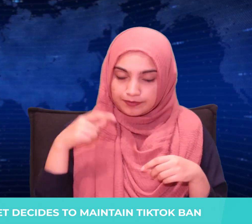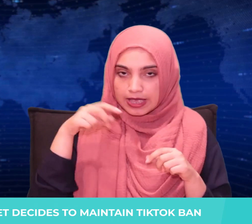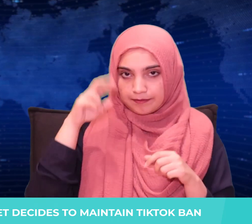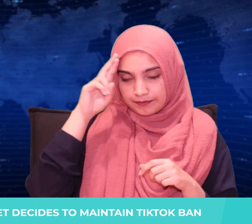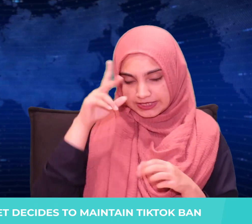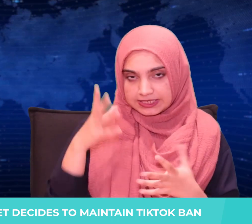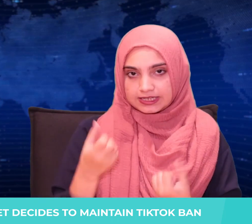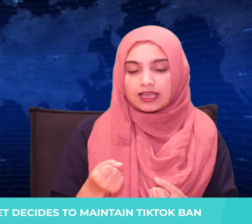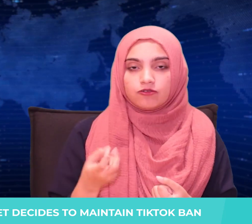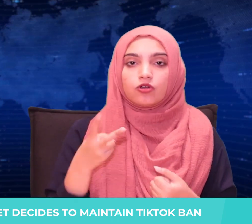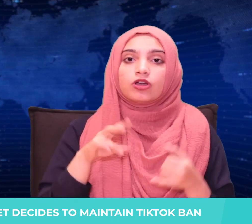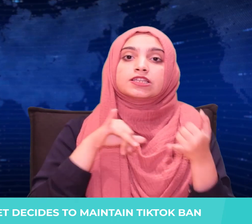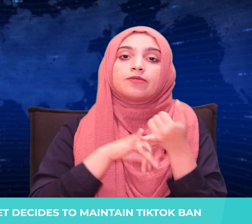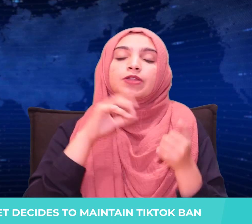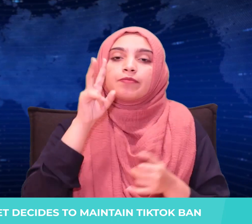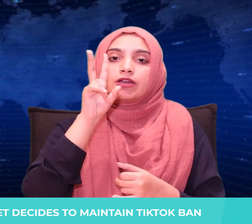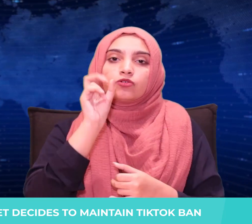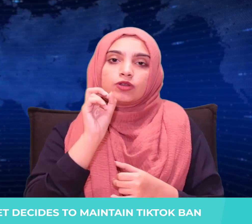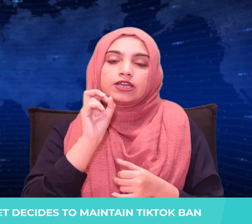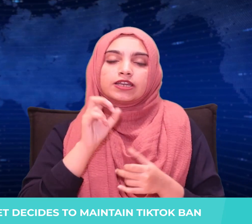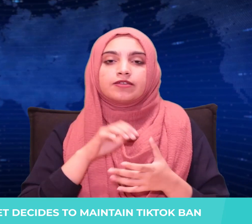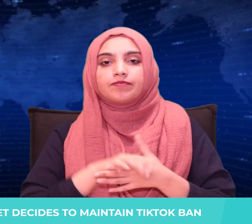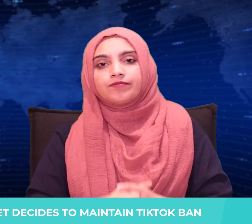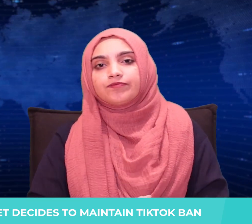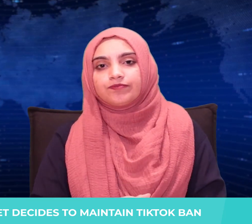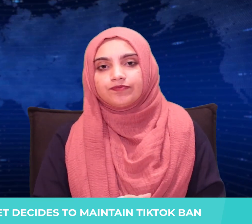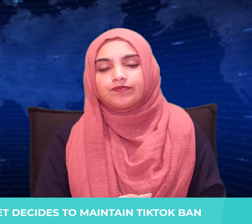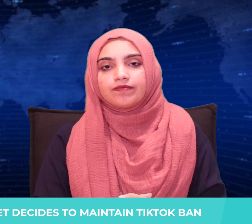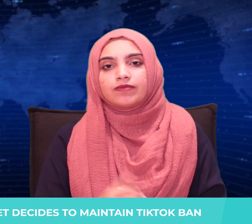conspiracy to commit wire fraud in September 2020.